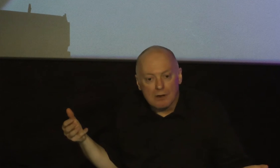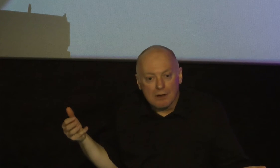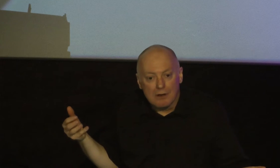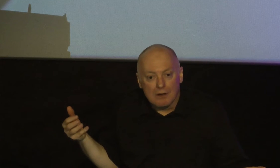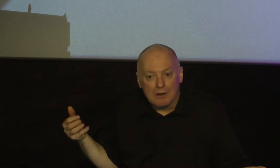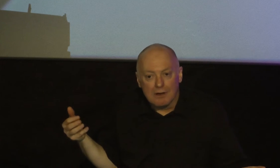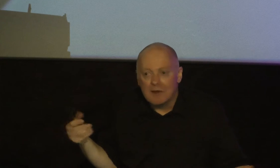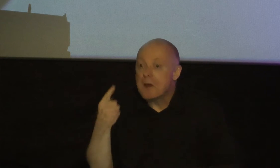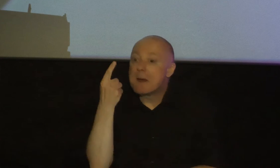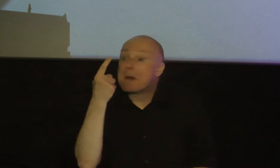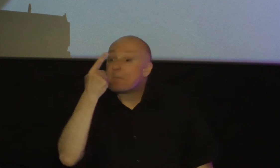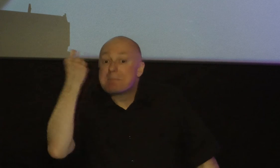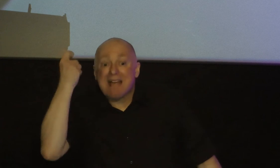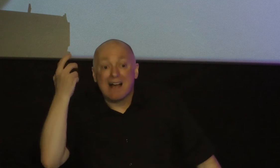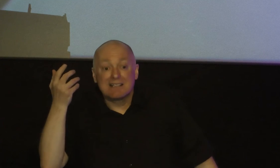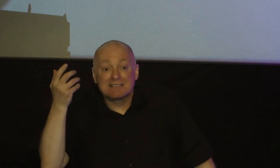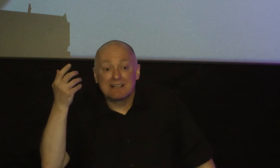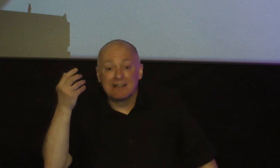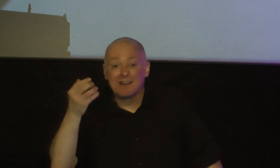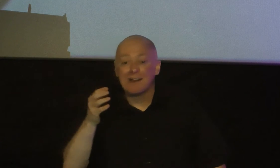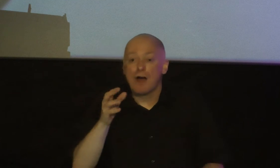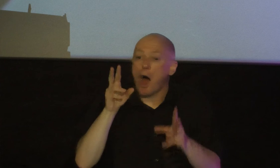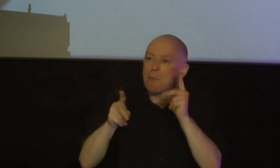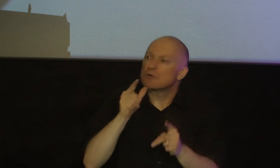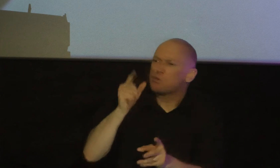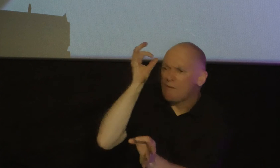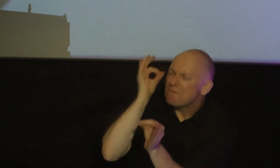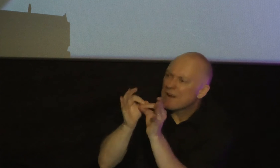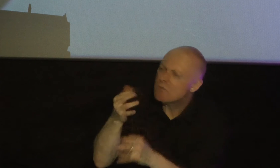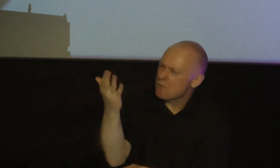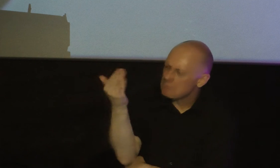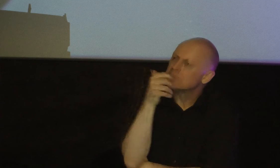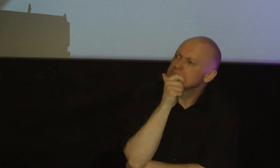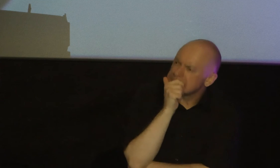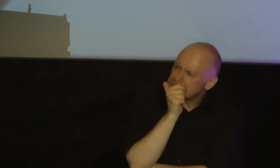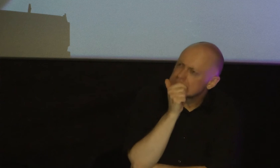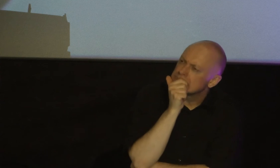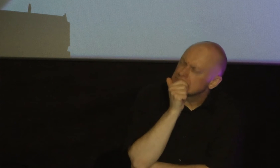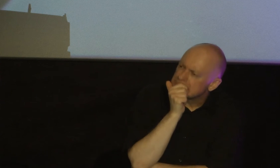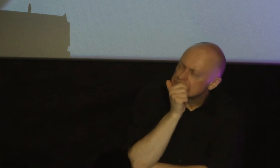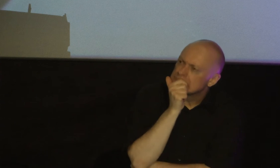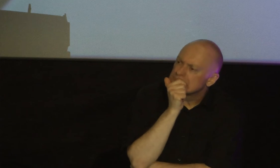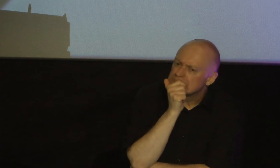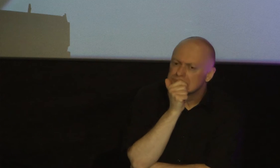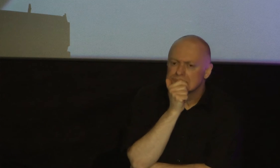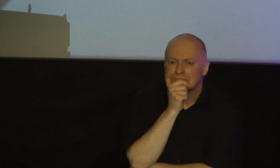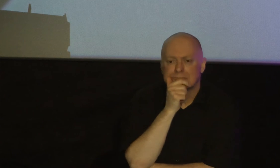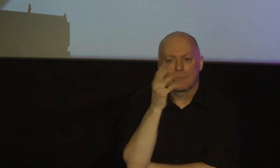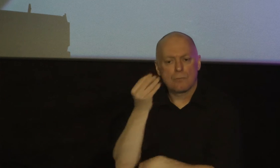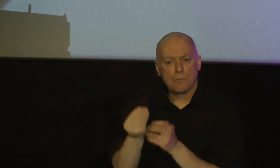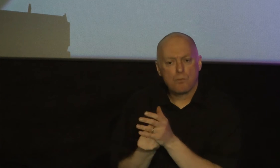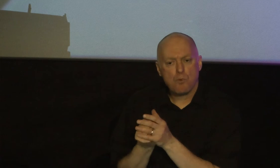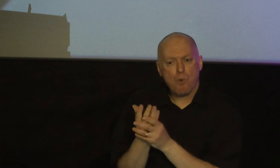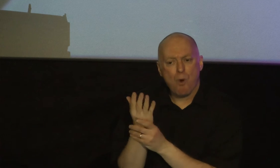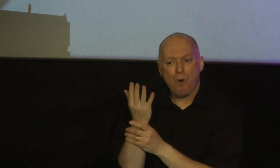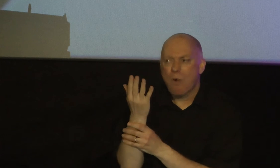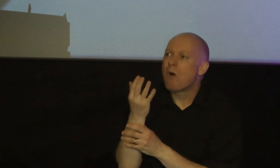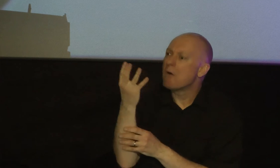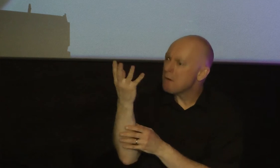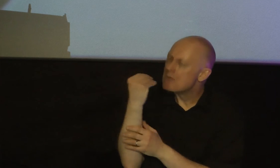because a faithful listener is a fruitful learner a faithful listener